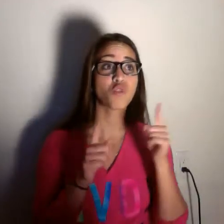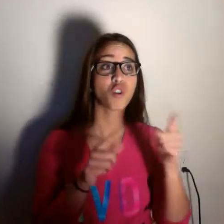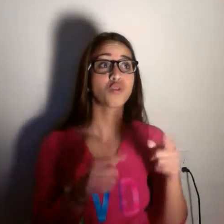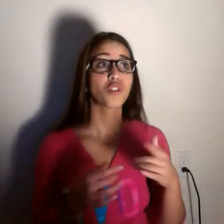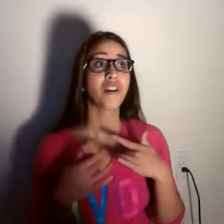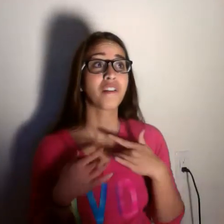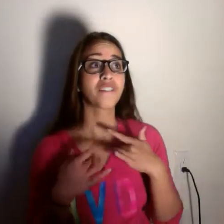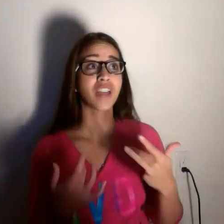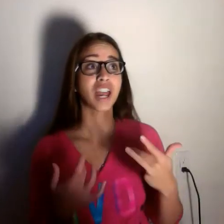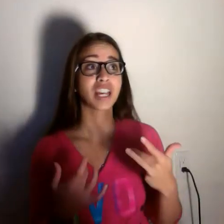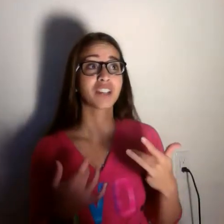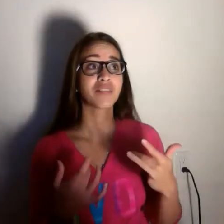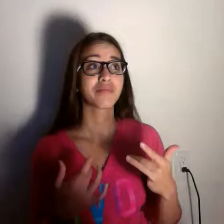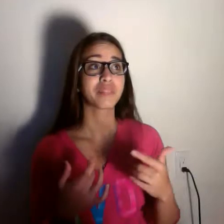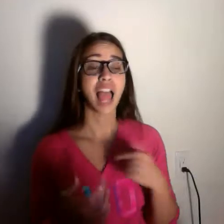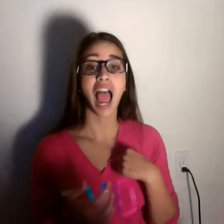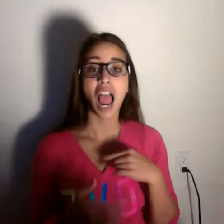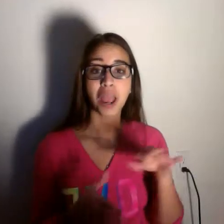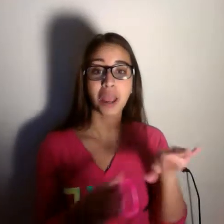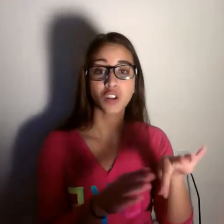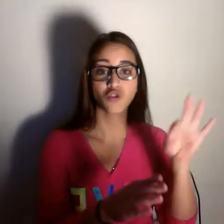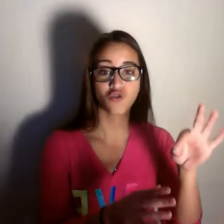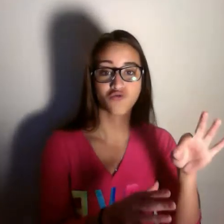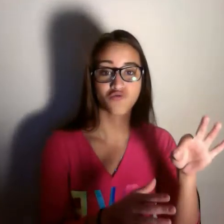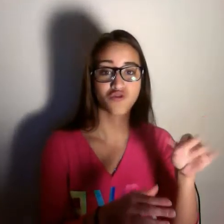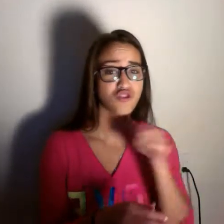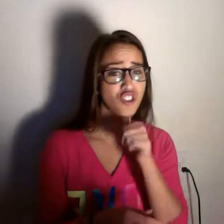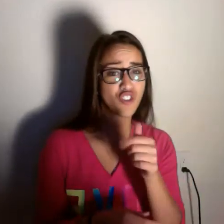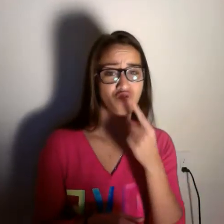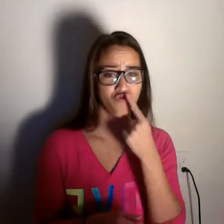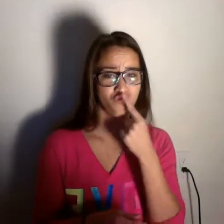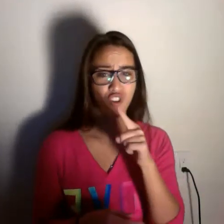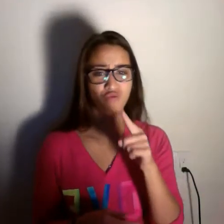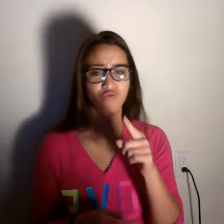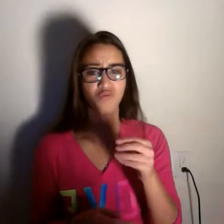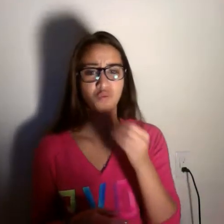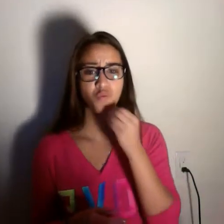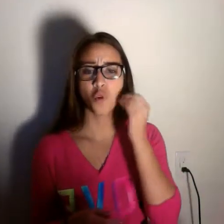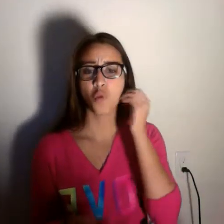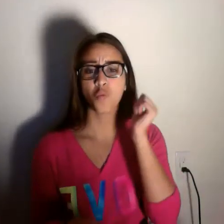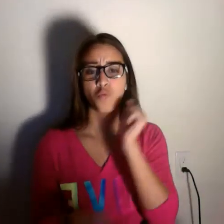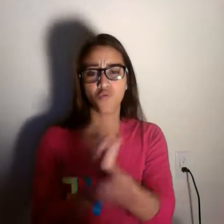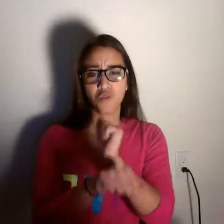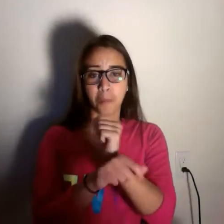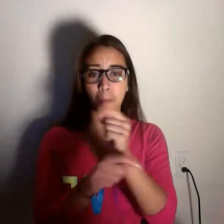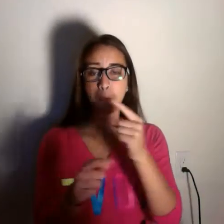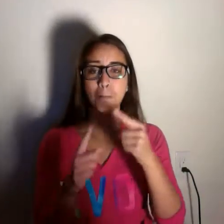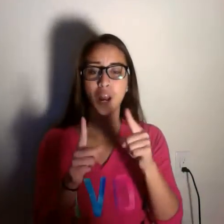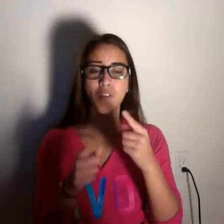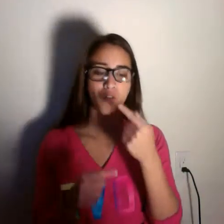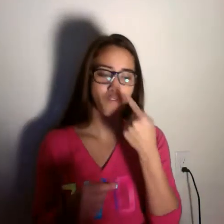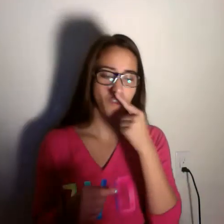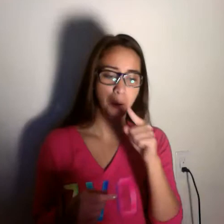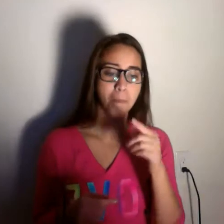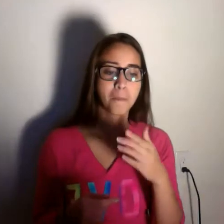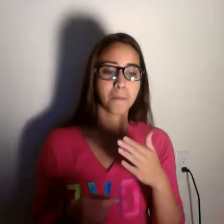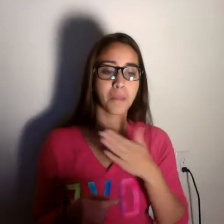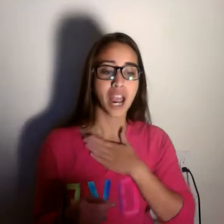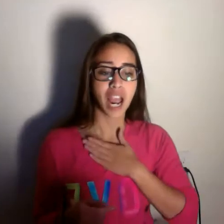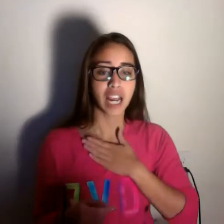Robitussin liquid formula assumes your throat on contact, and the active ingredient relieves your cough. Robitussin, don't suffer the consequences.